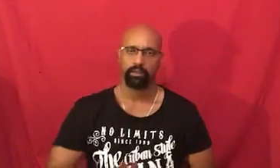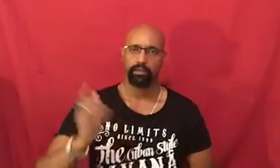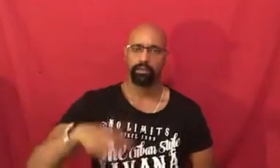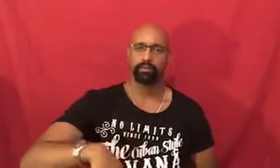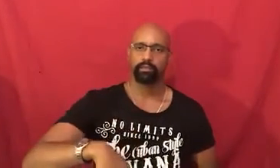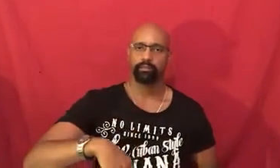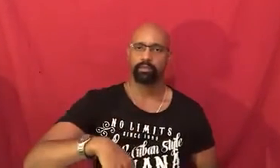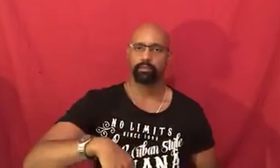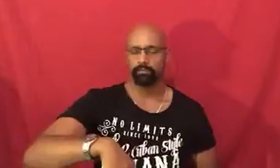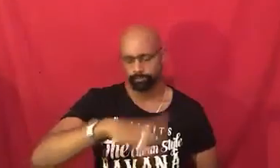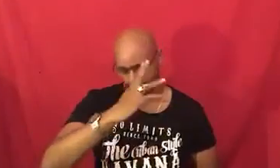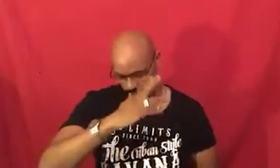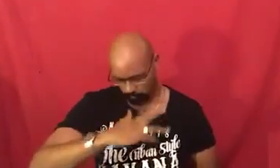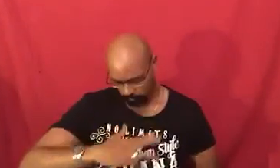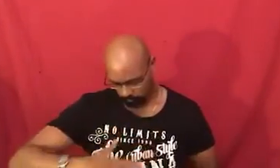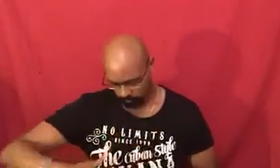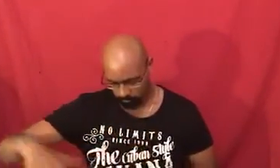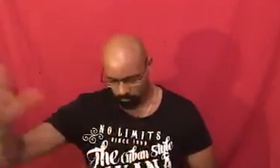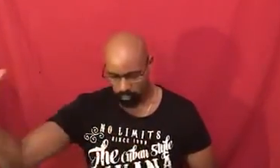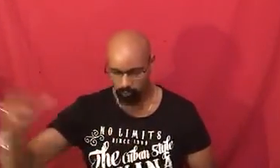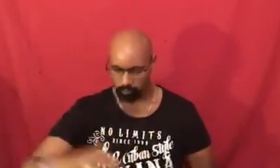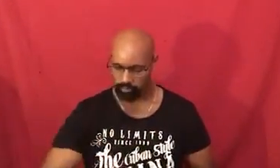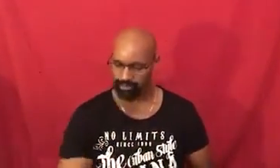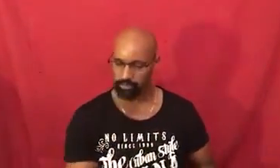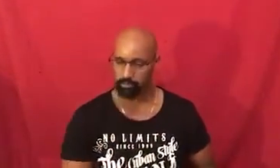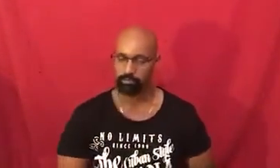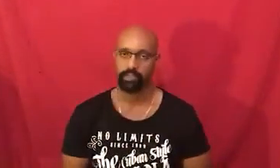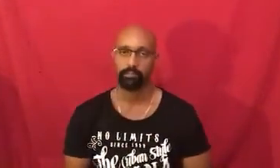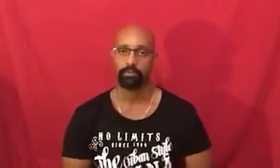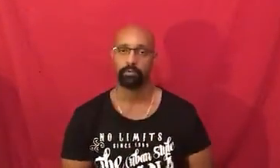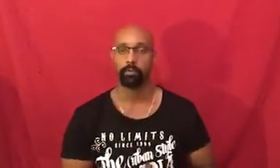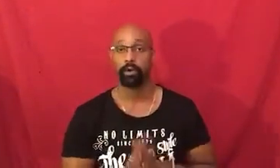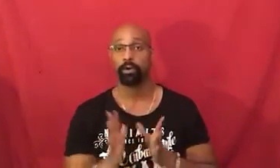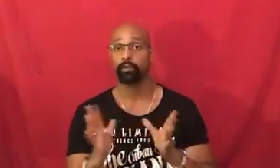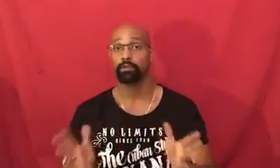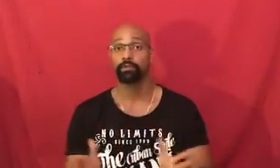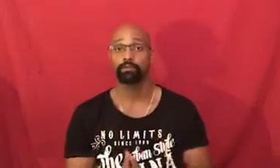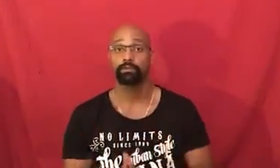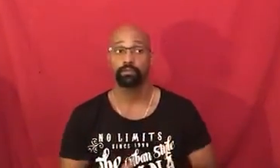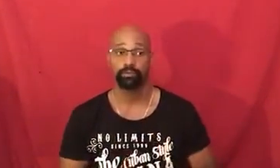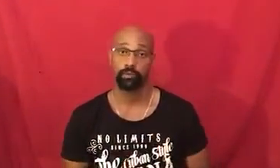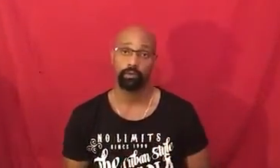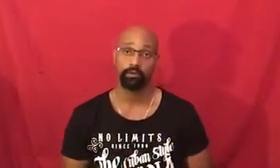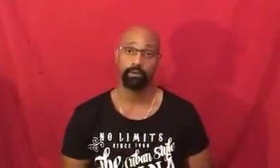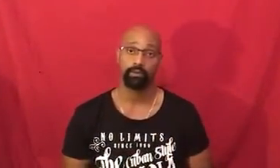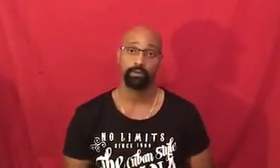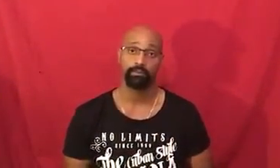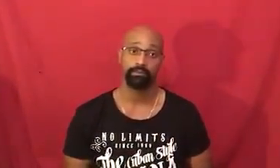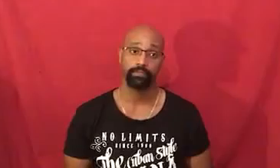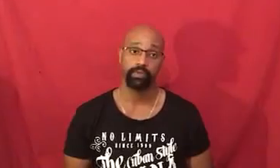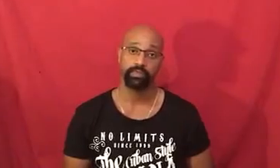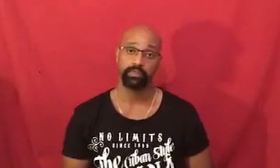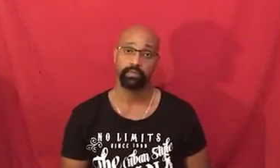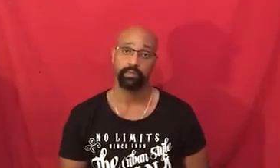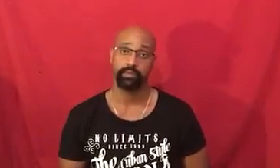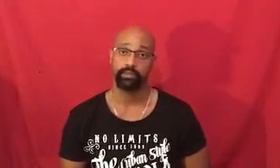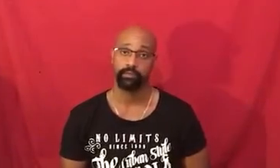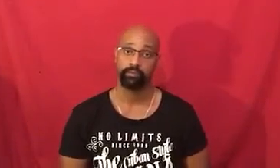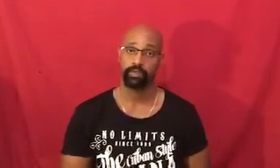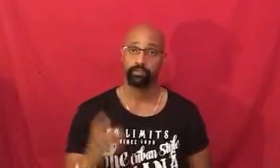click the link below you will be taken to a facebook group where i will give you all the the necessary information